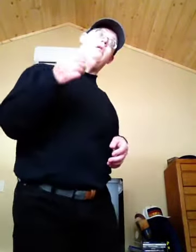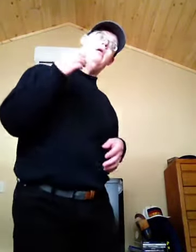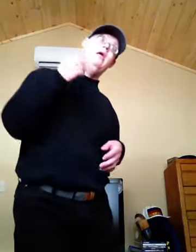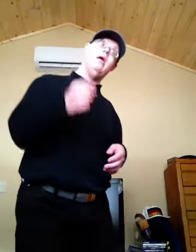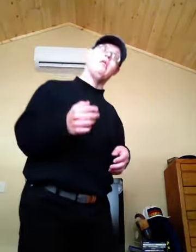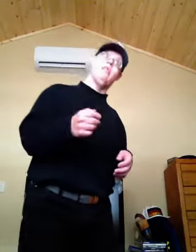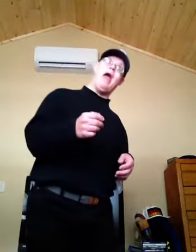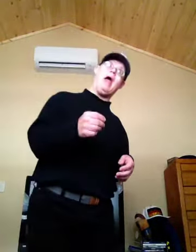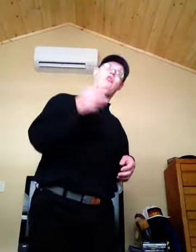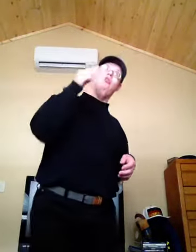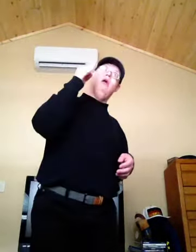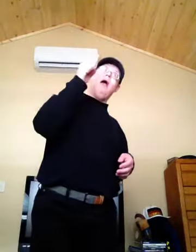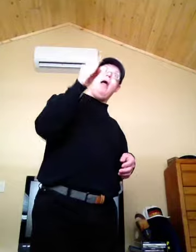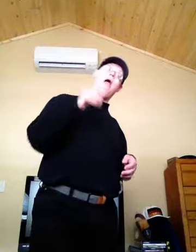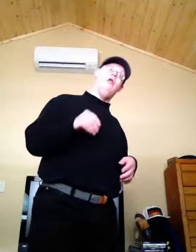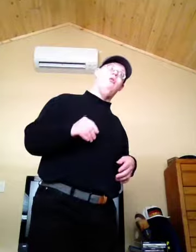is that, and